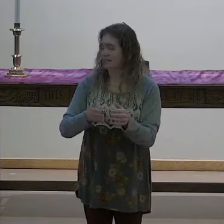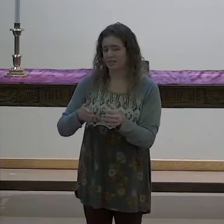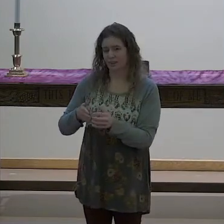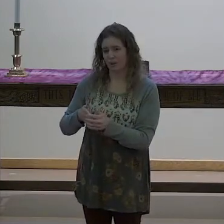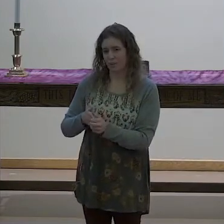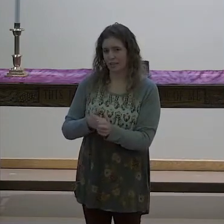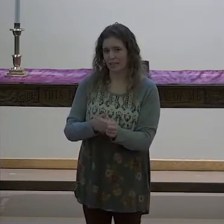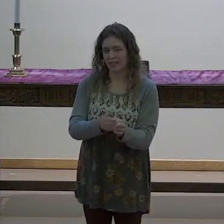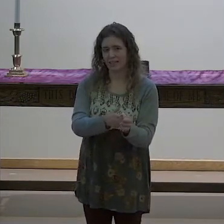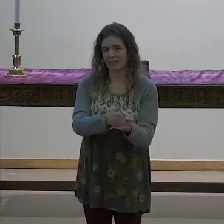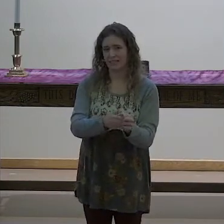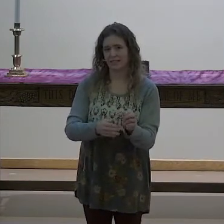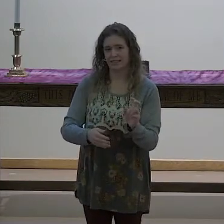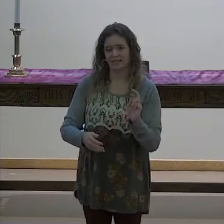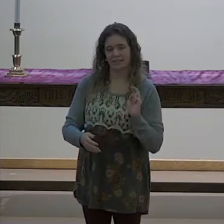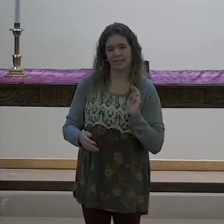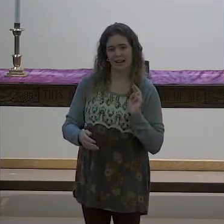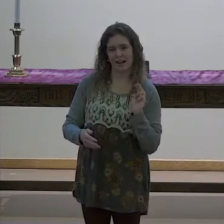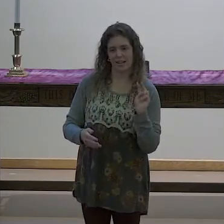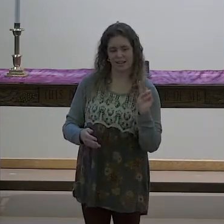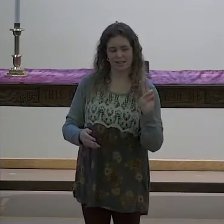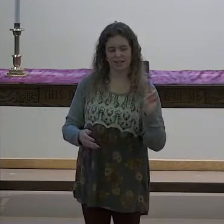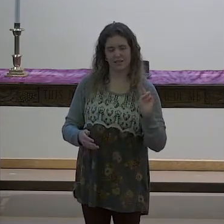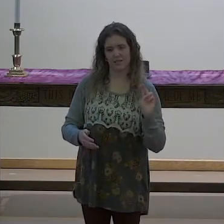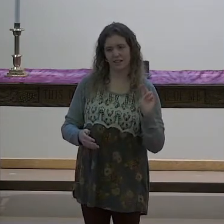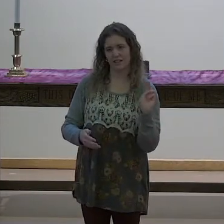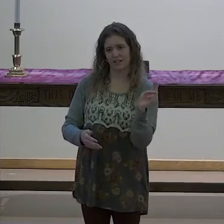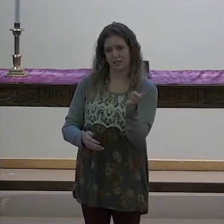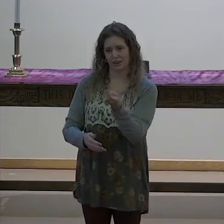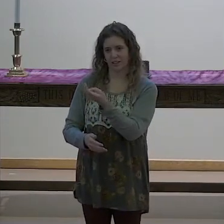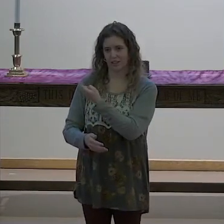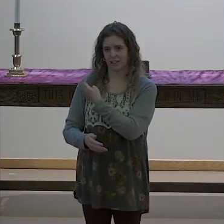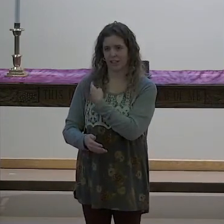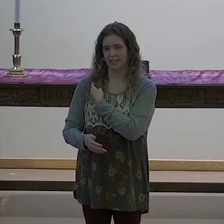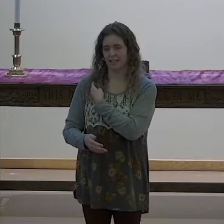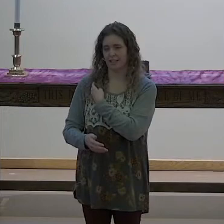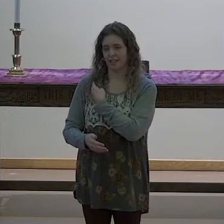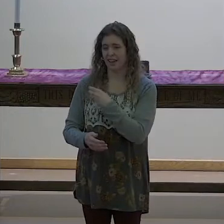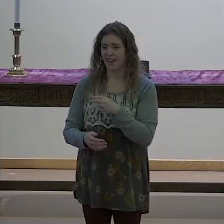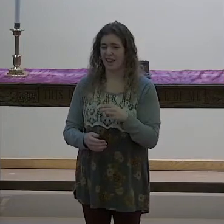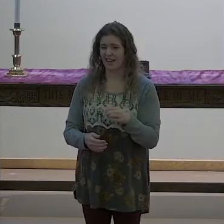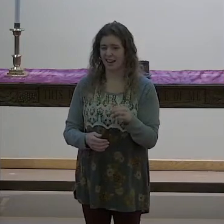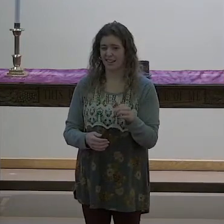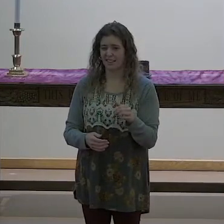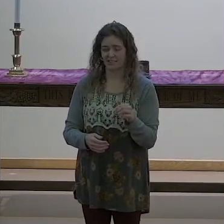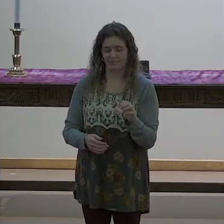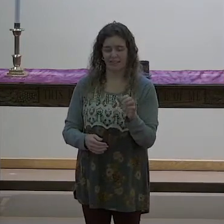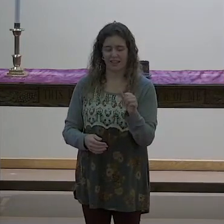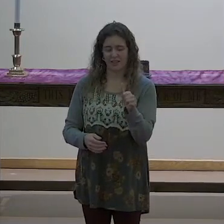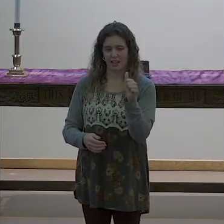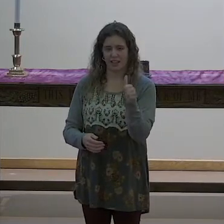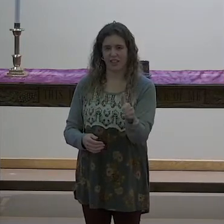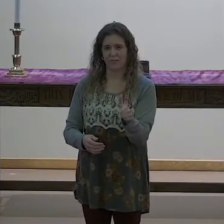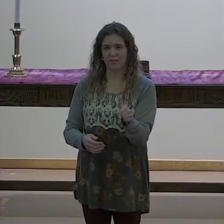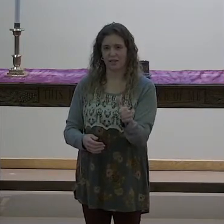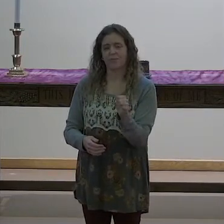So lead us is the two fingers across our chest and not is like a thumbs up